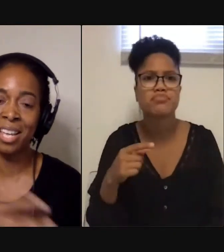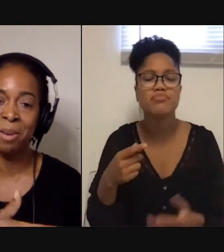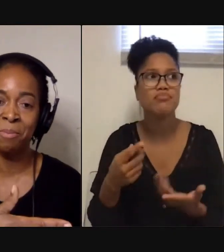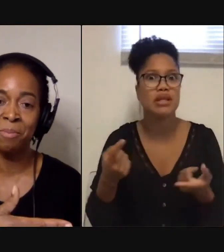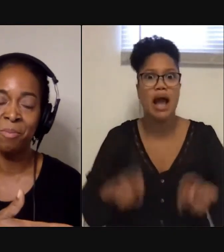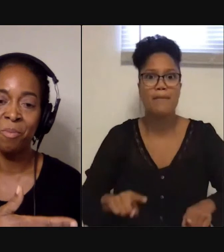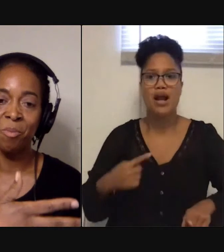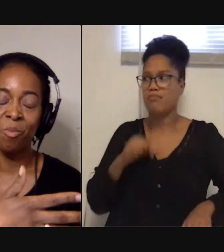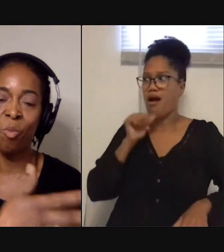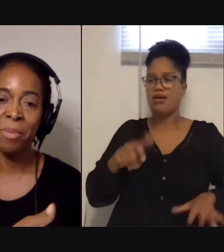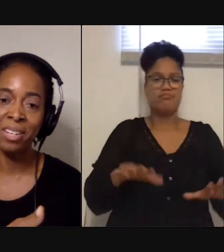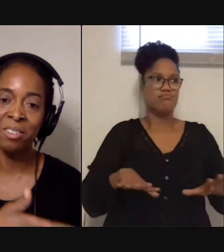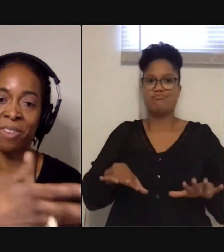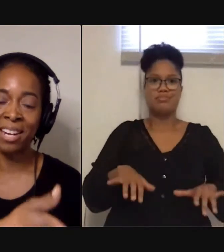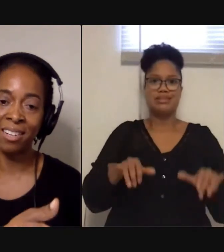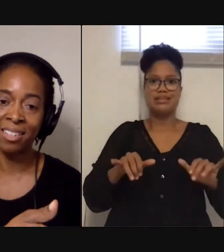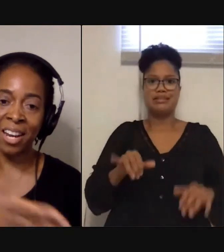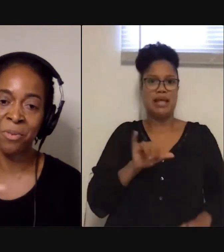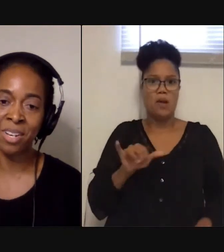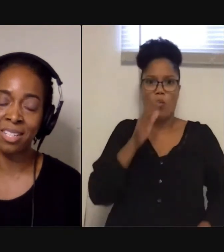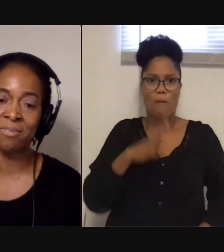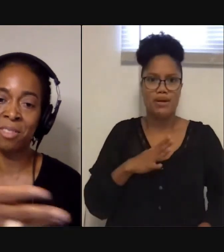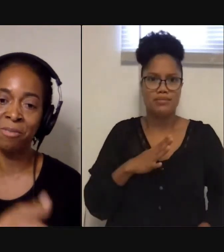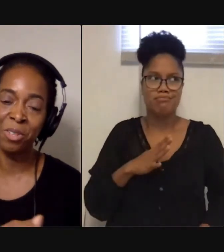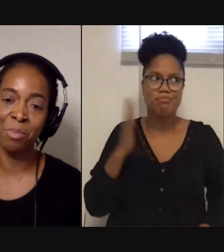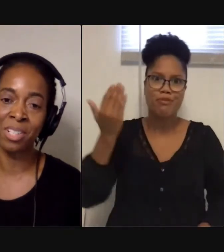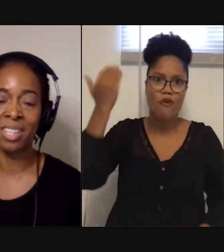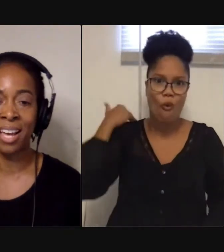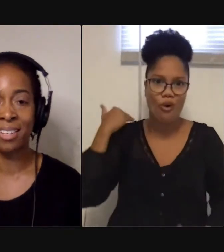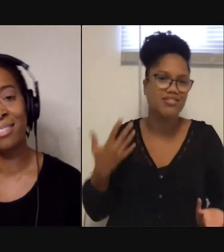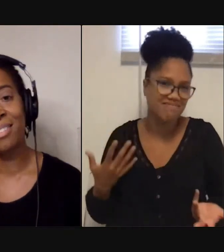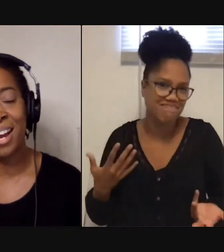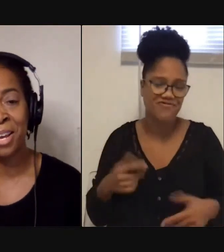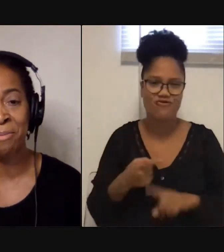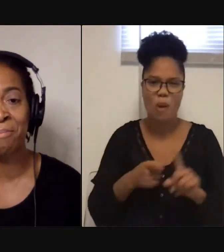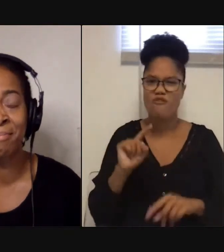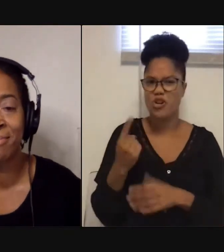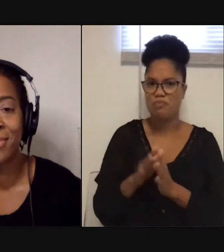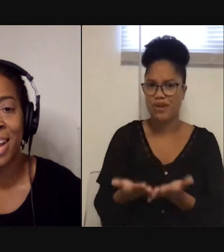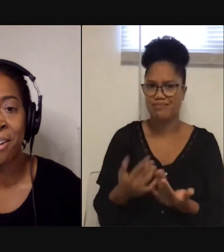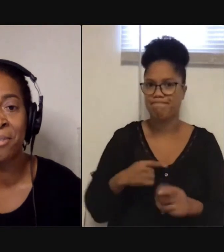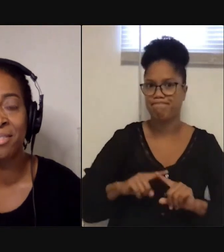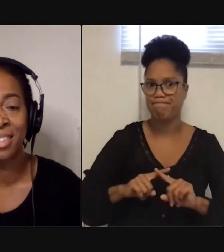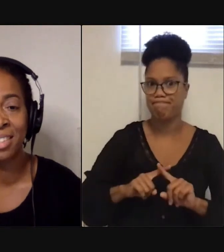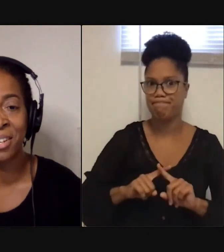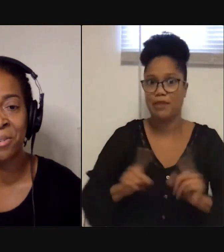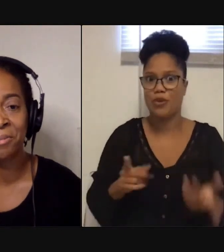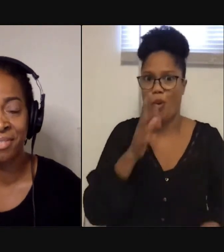not the same woman or writer that I was for the first book that I am now.